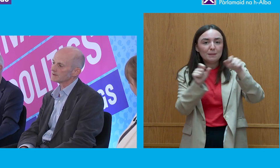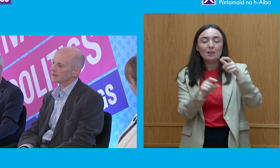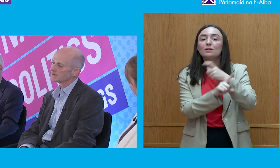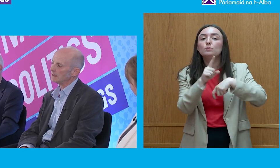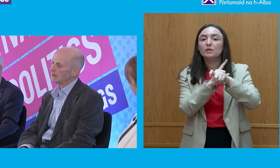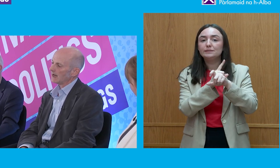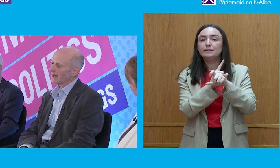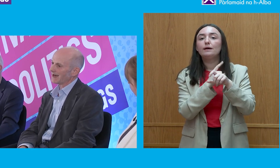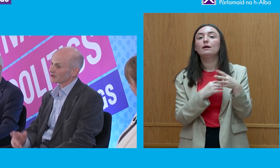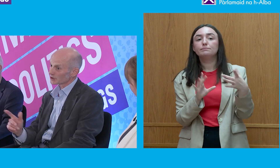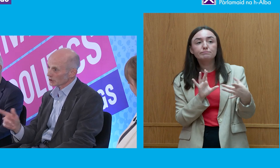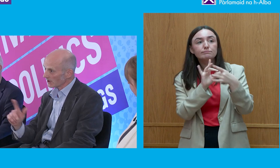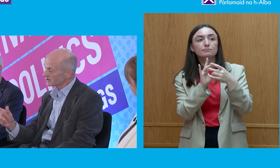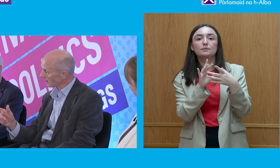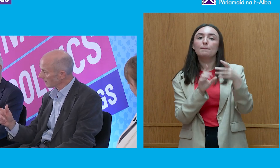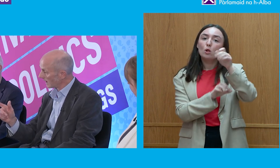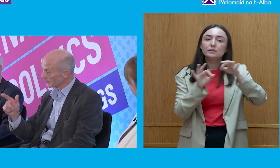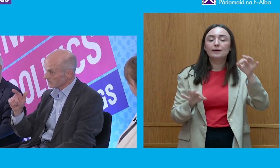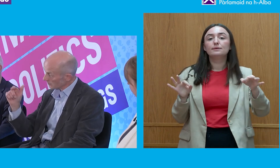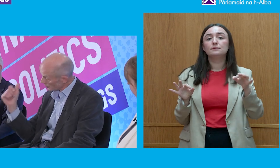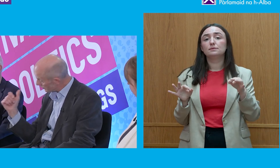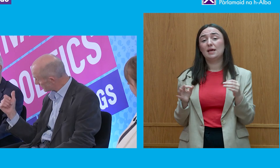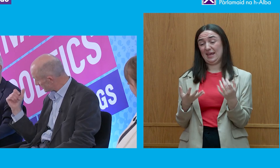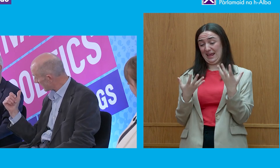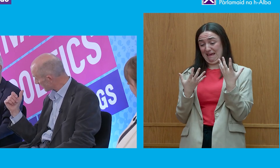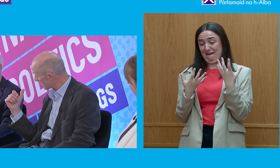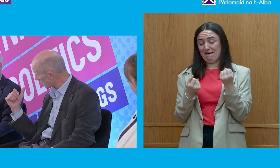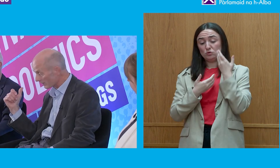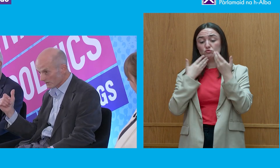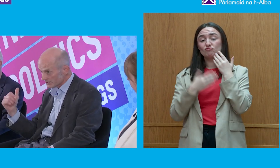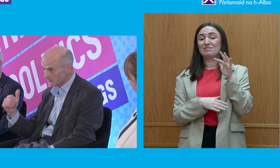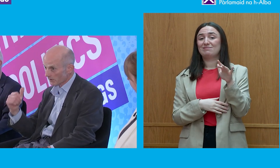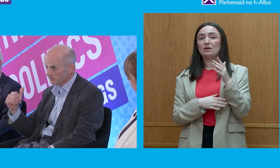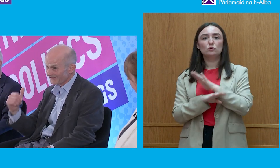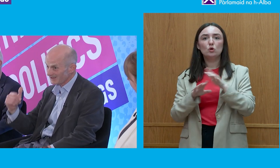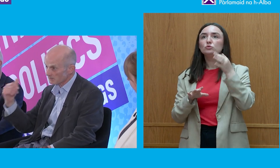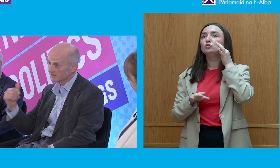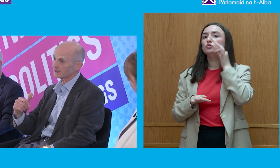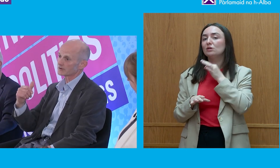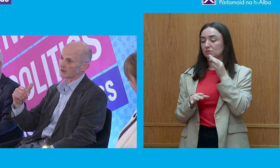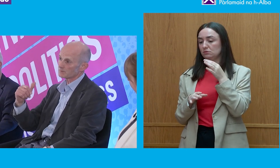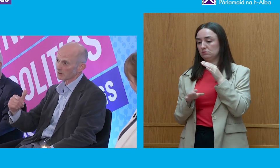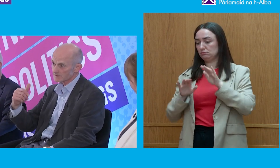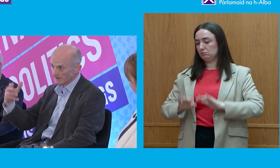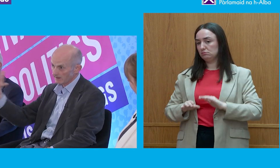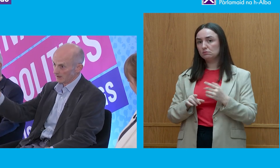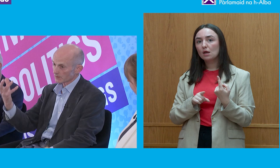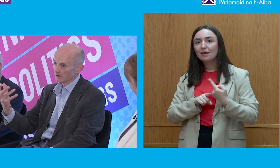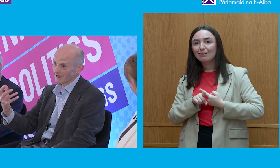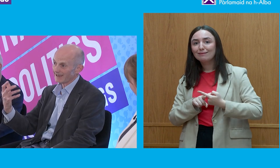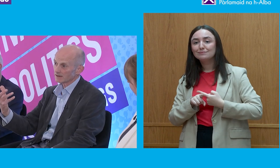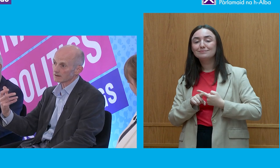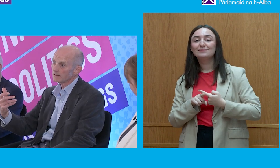political process and there's a story to tell on that, not just south of the border which is probably the most centralised polity,